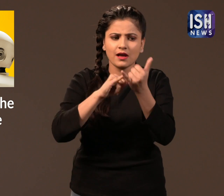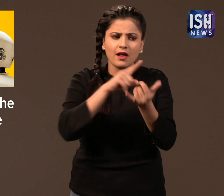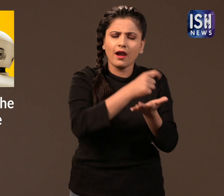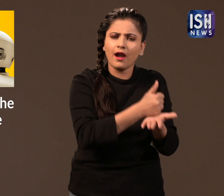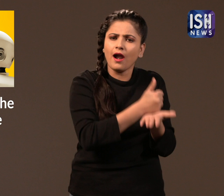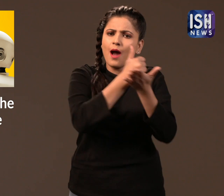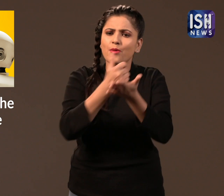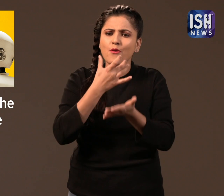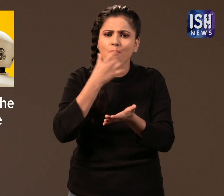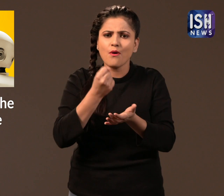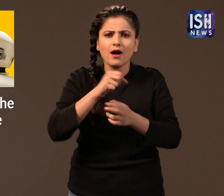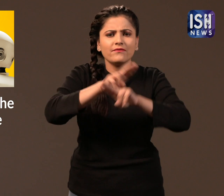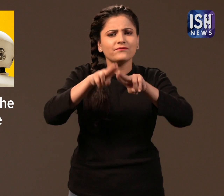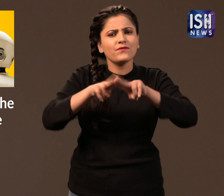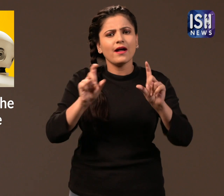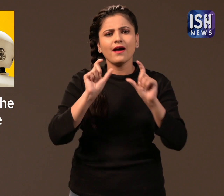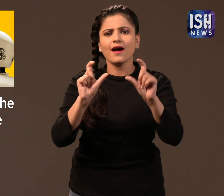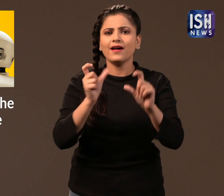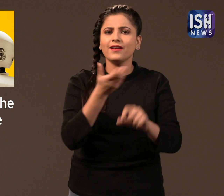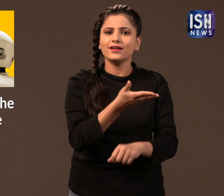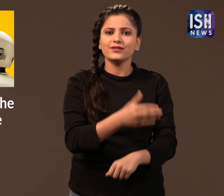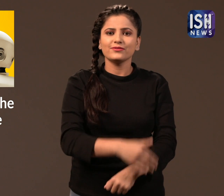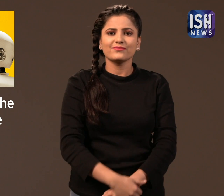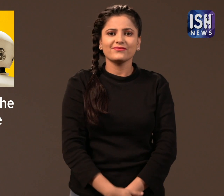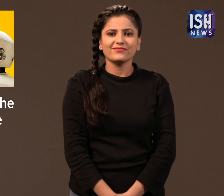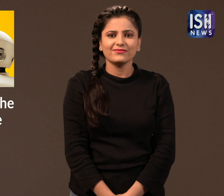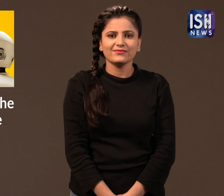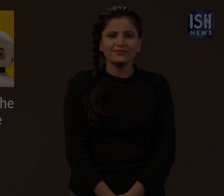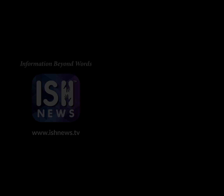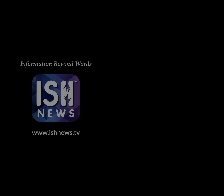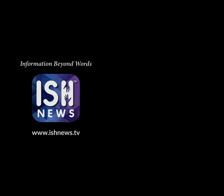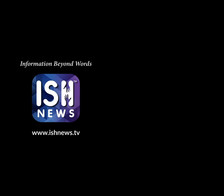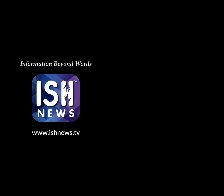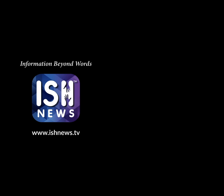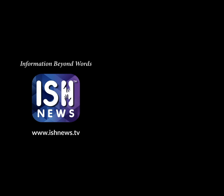the RAS can help and fully take care of them. the with The be powerful Thank you.